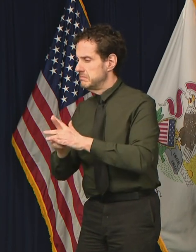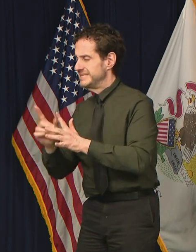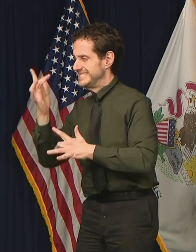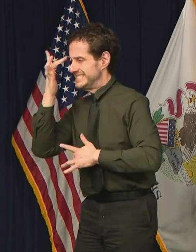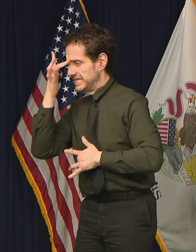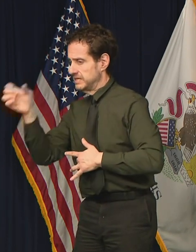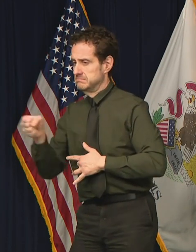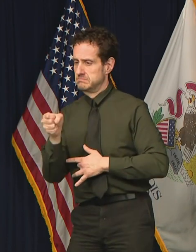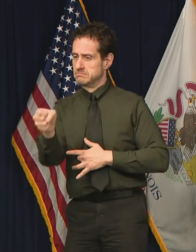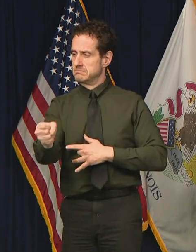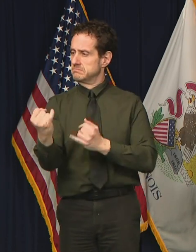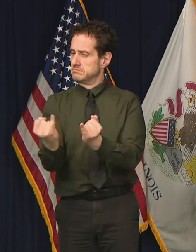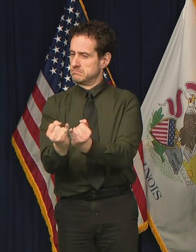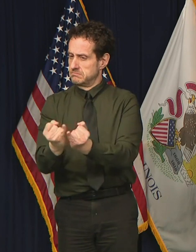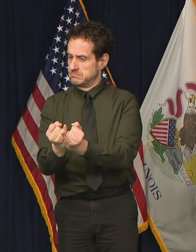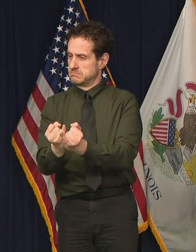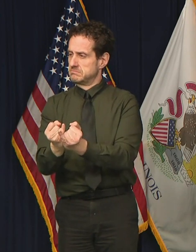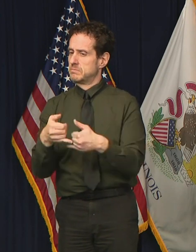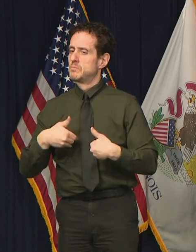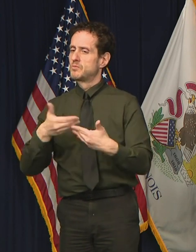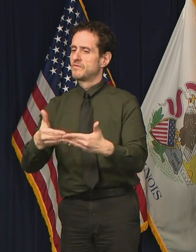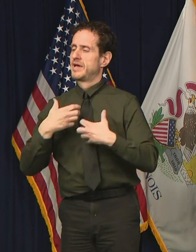as well as health care triage.